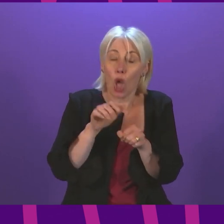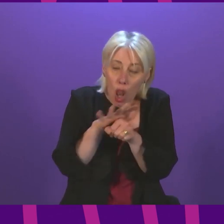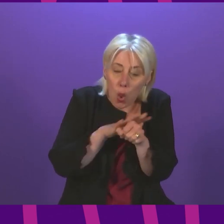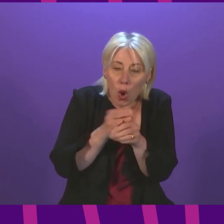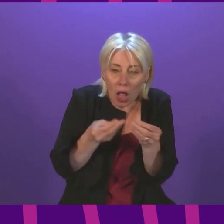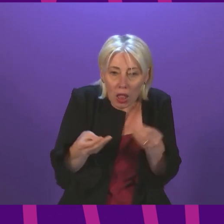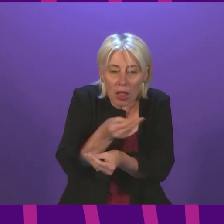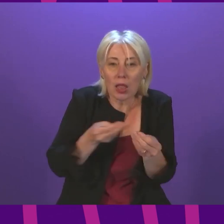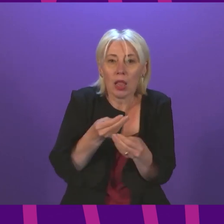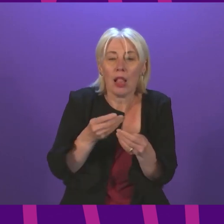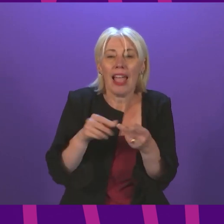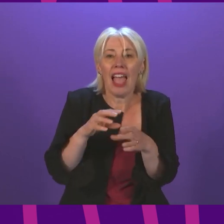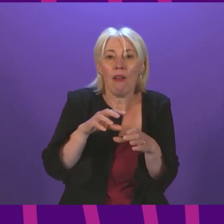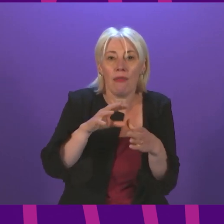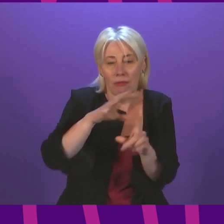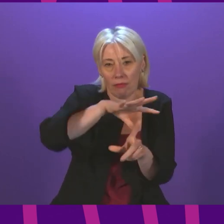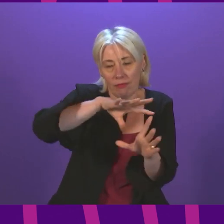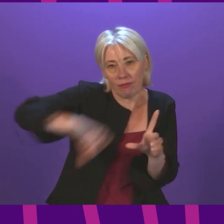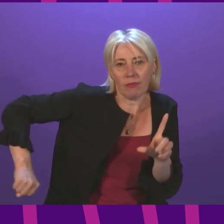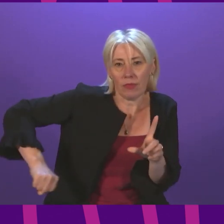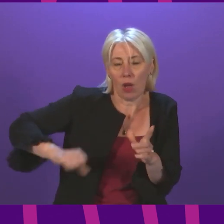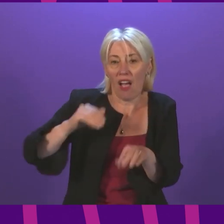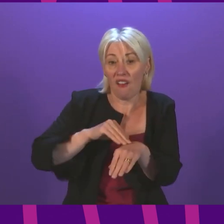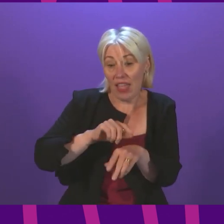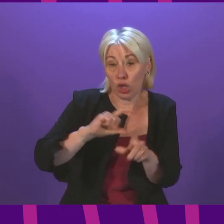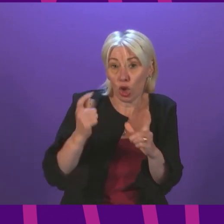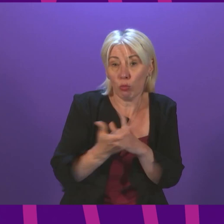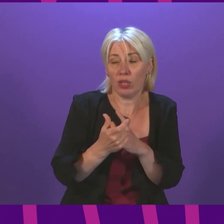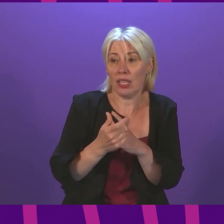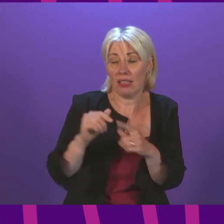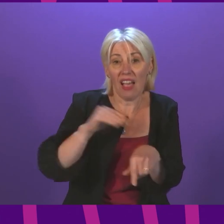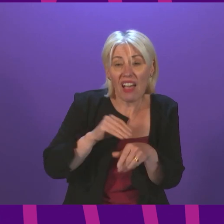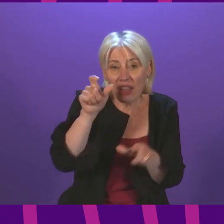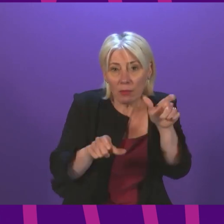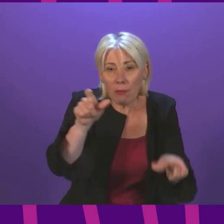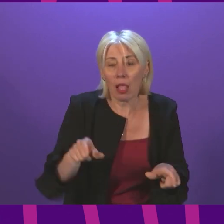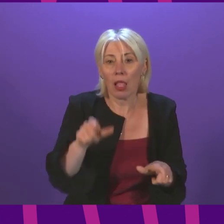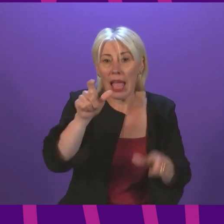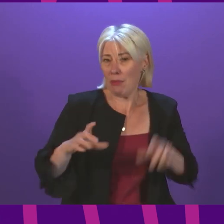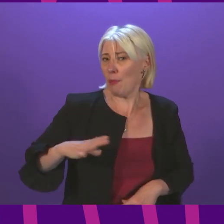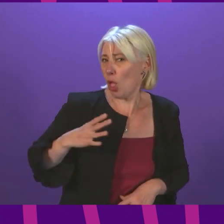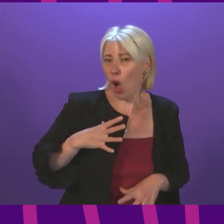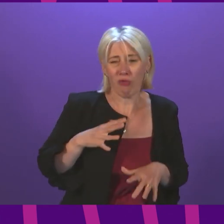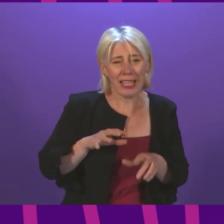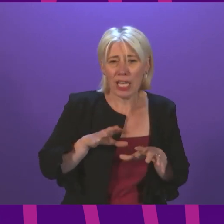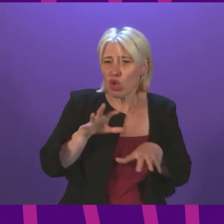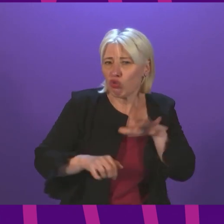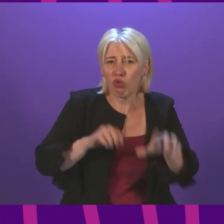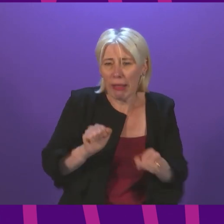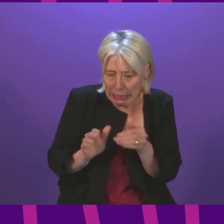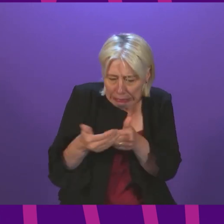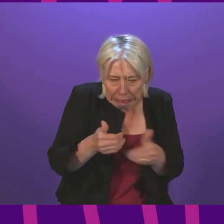Taking it back will do untold damage to people, communities. It is the last thing that people who are already struggling to make ends meet need.